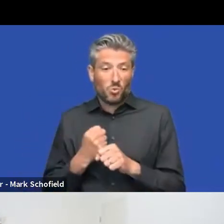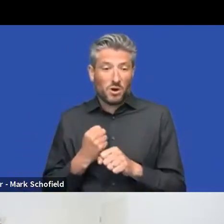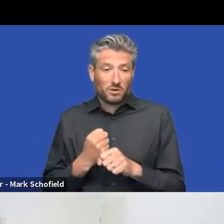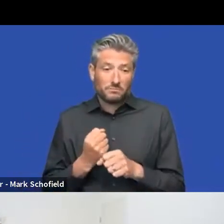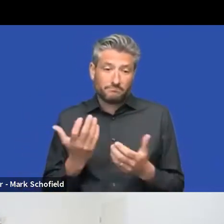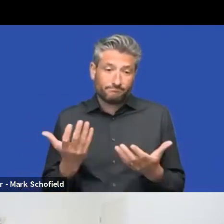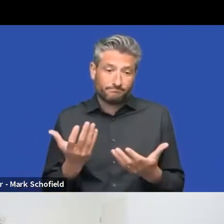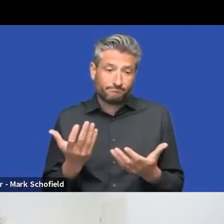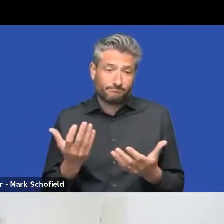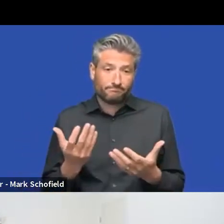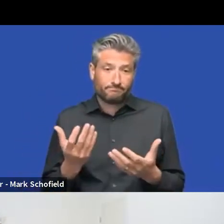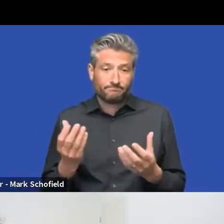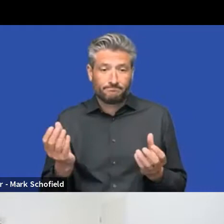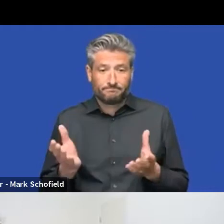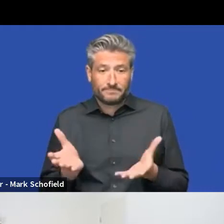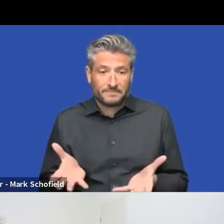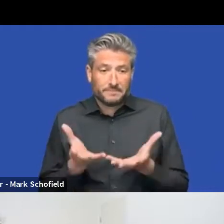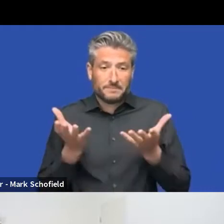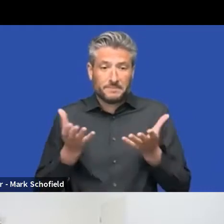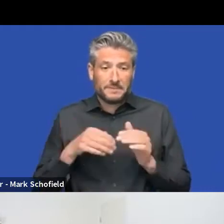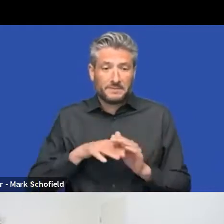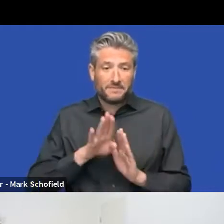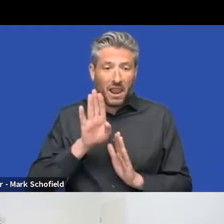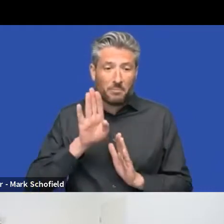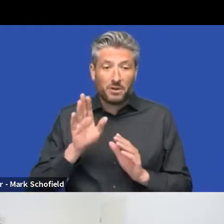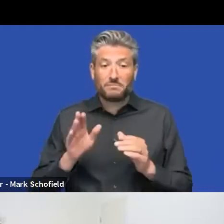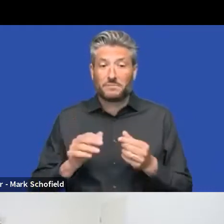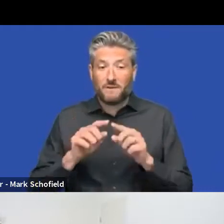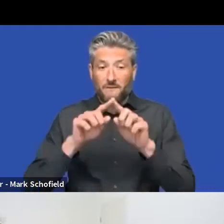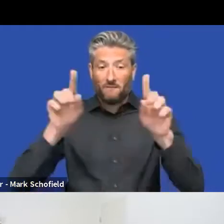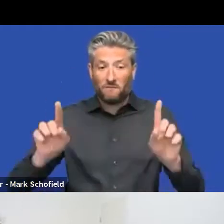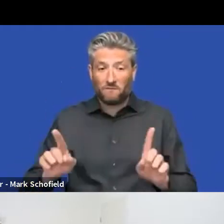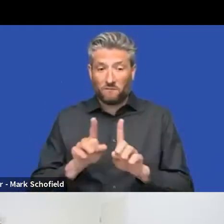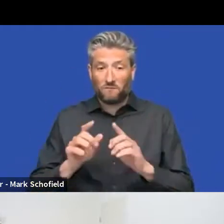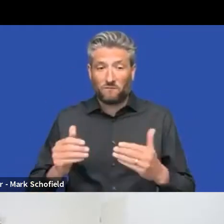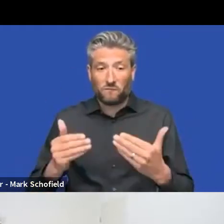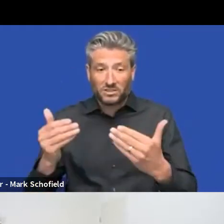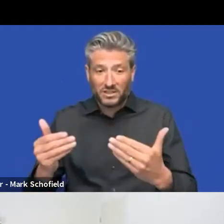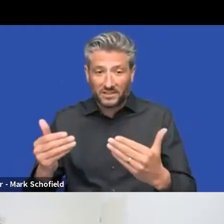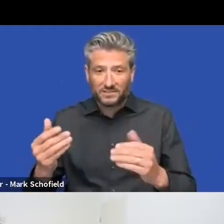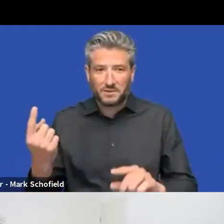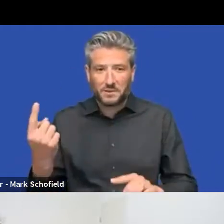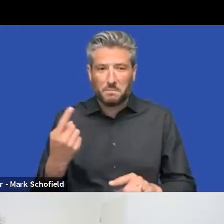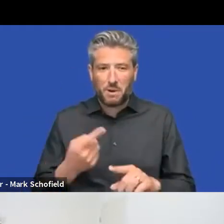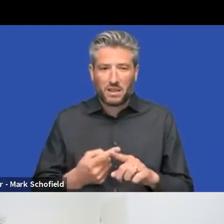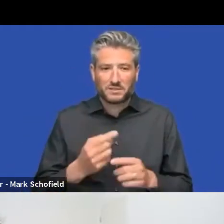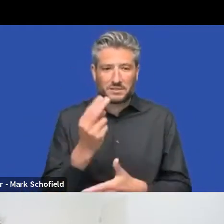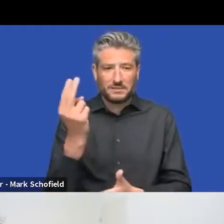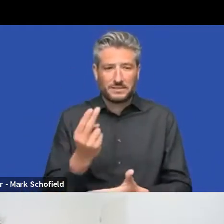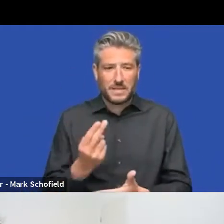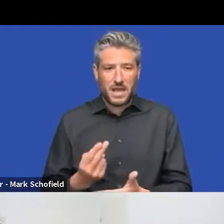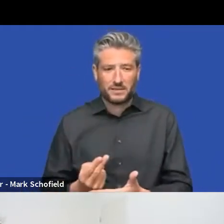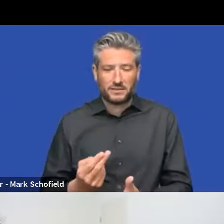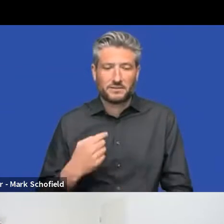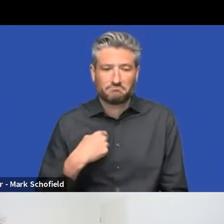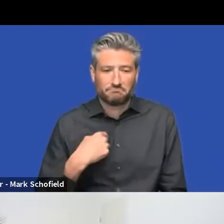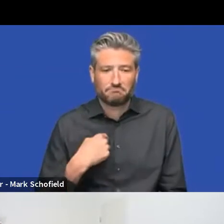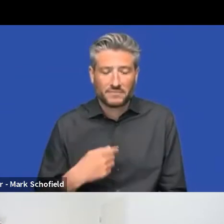backup, front end developer, and as well as a designer. But my main purpose to be here is actually to